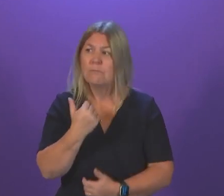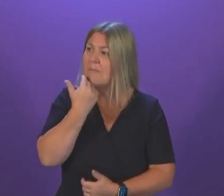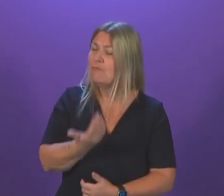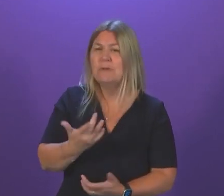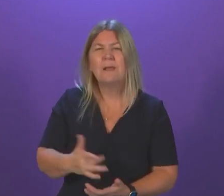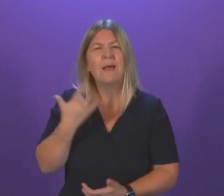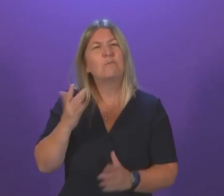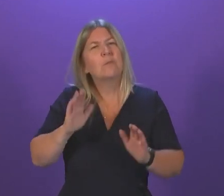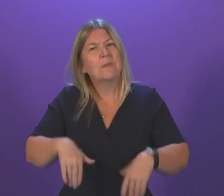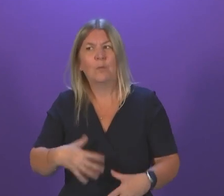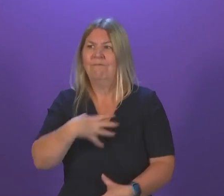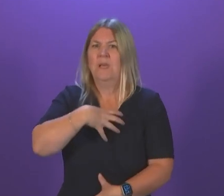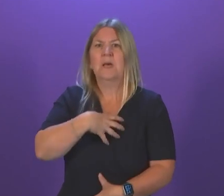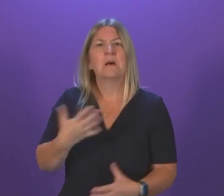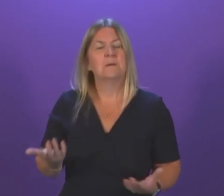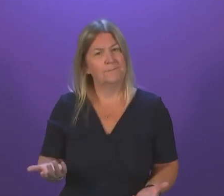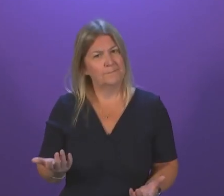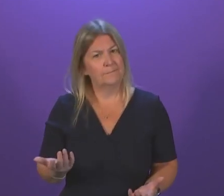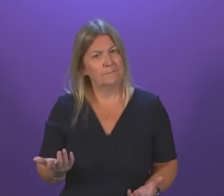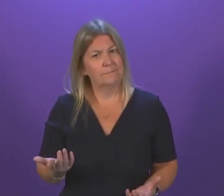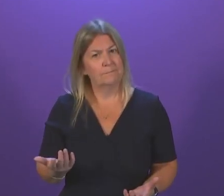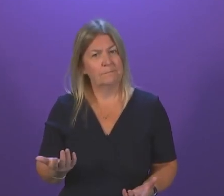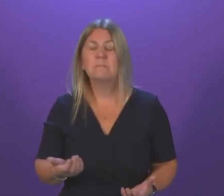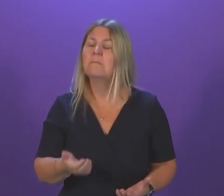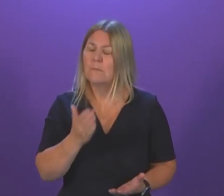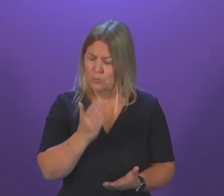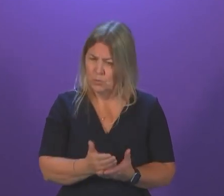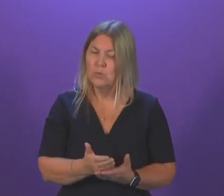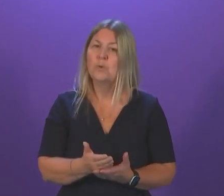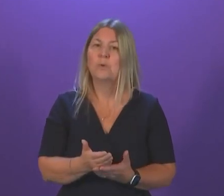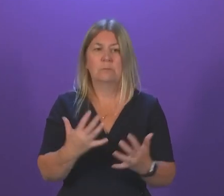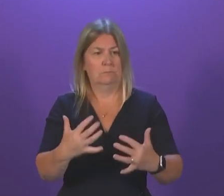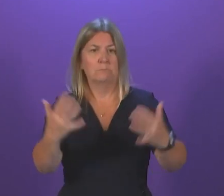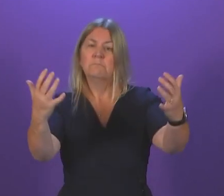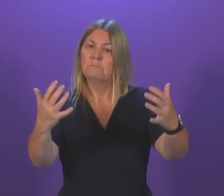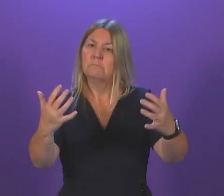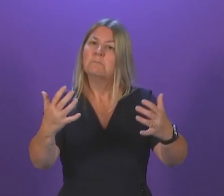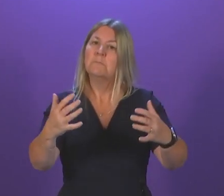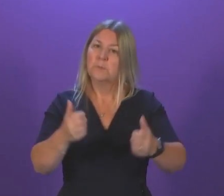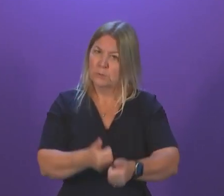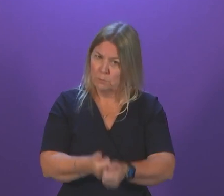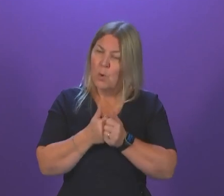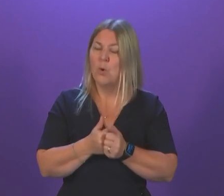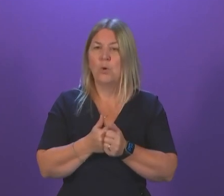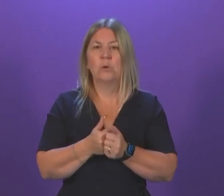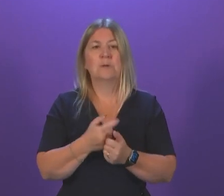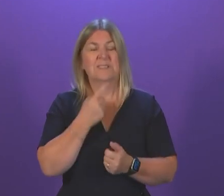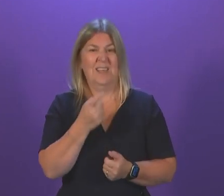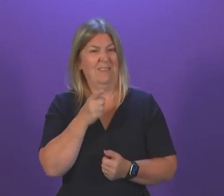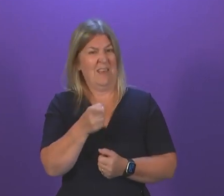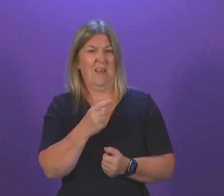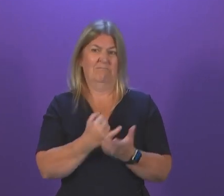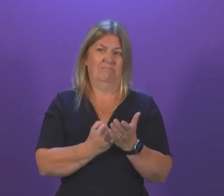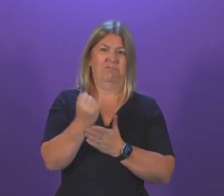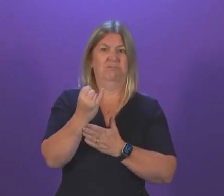know that members will join me in unequivocally condemning all instances of anti-Catholic bigotry, which we have